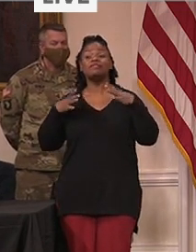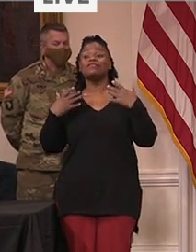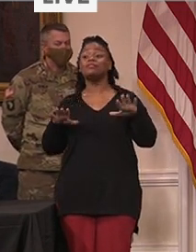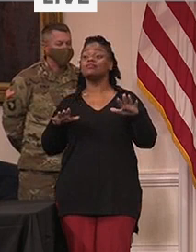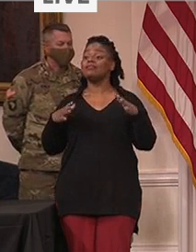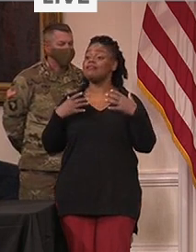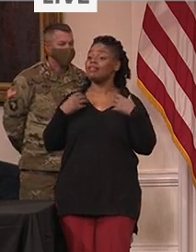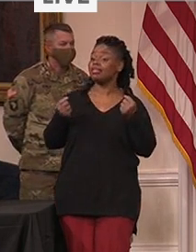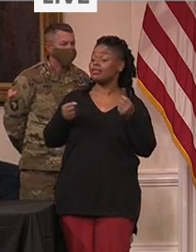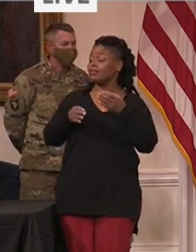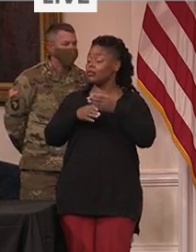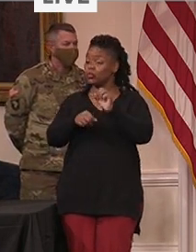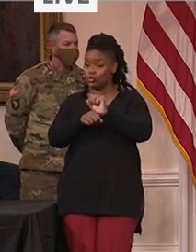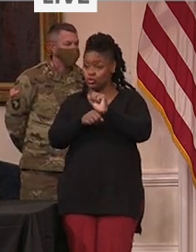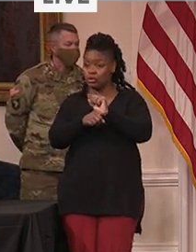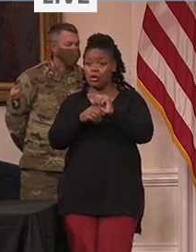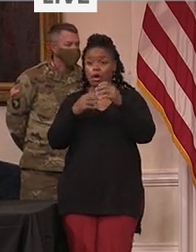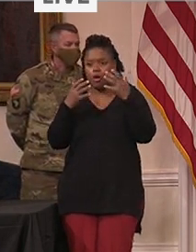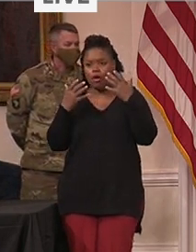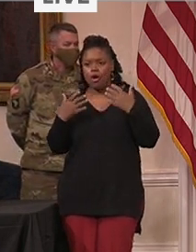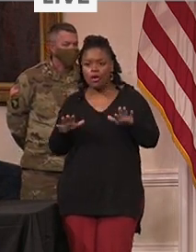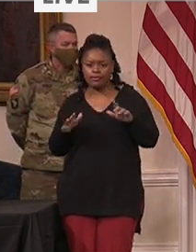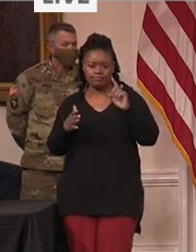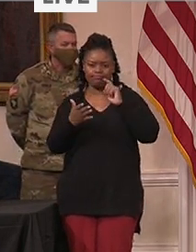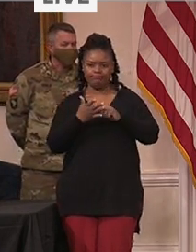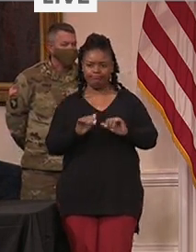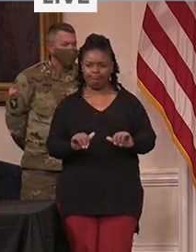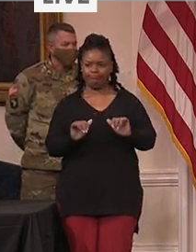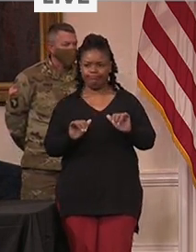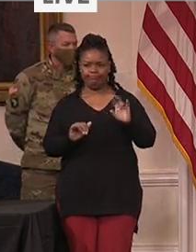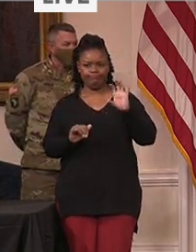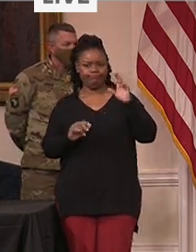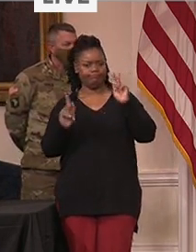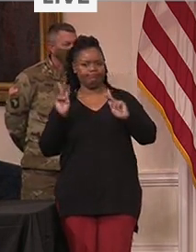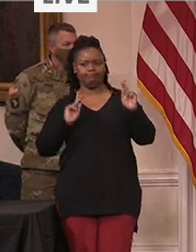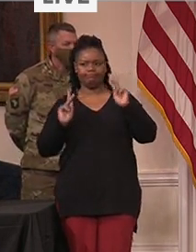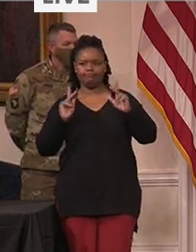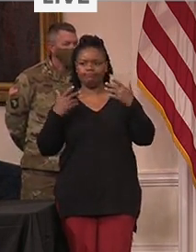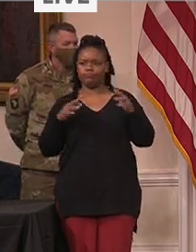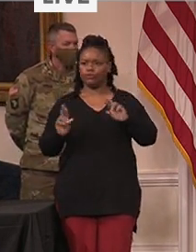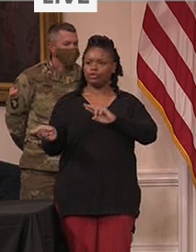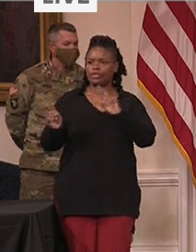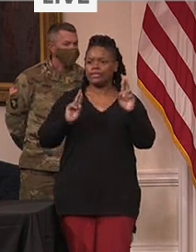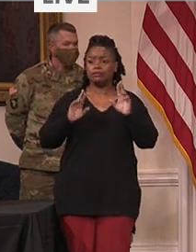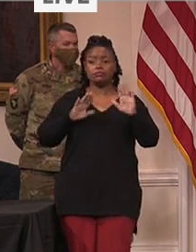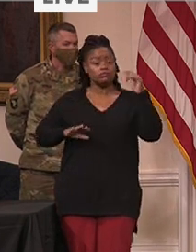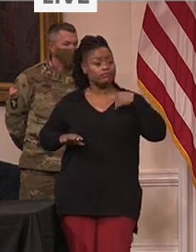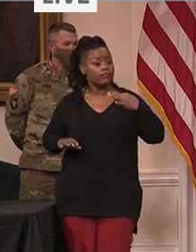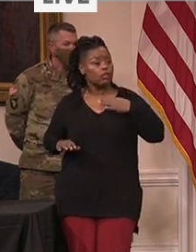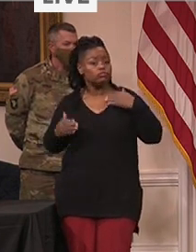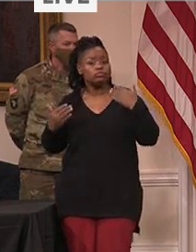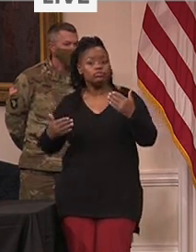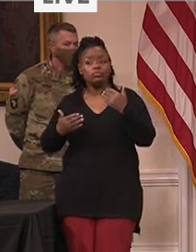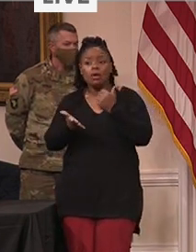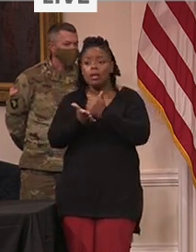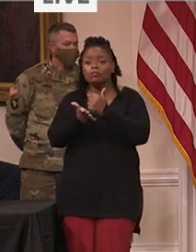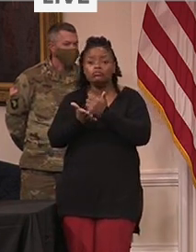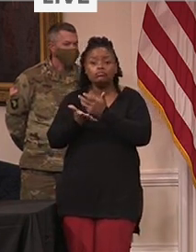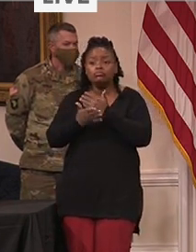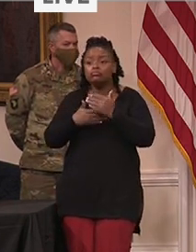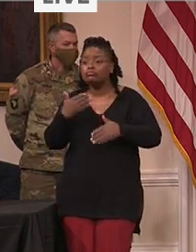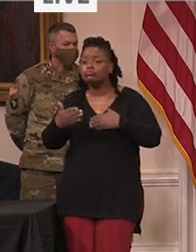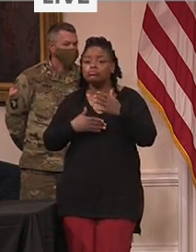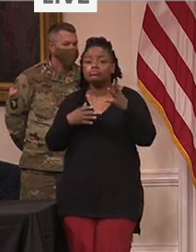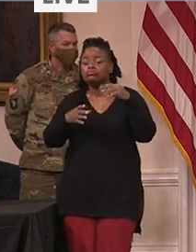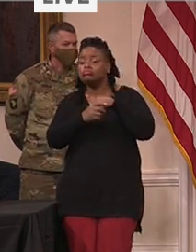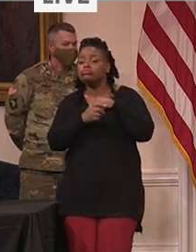identified 700 qualified people who are ready and willing to assist local health departments